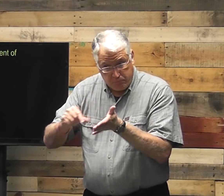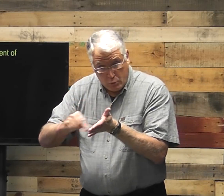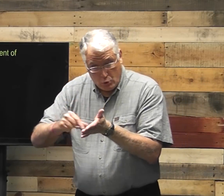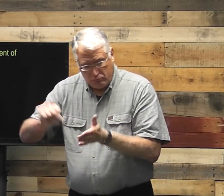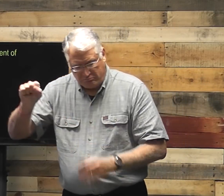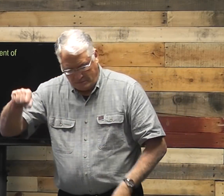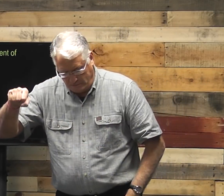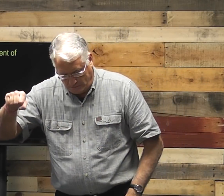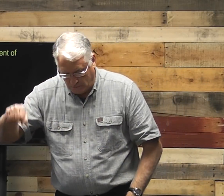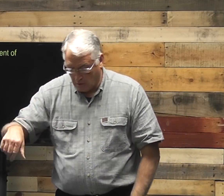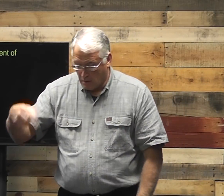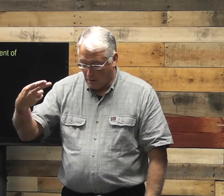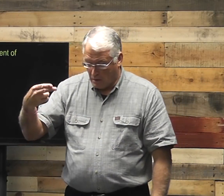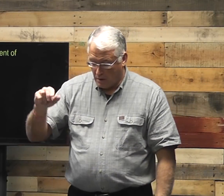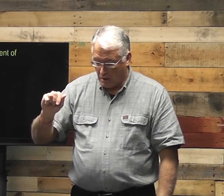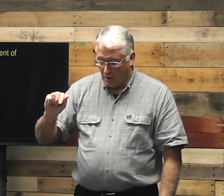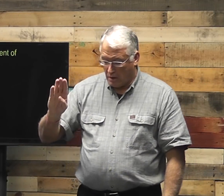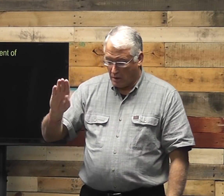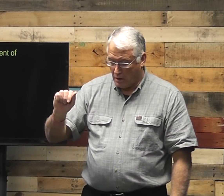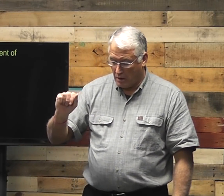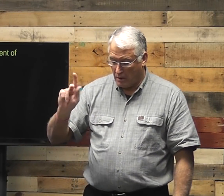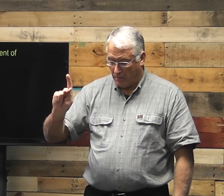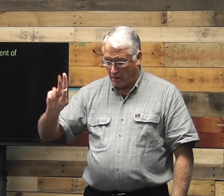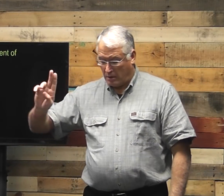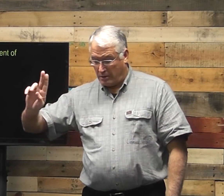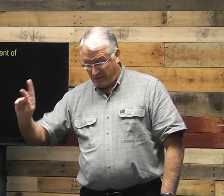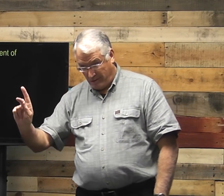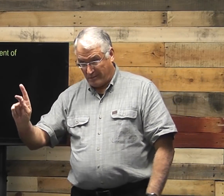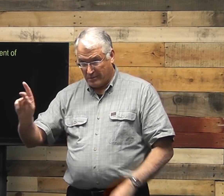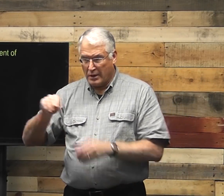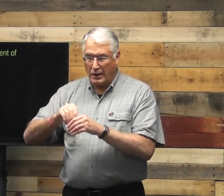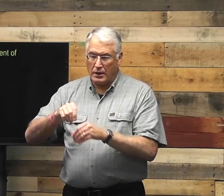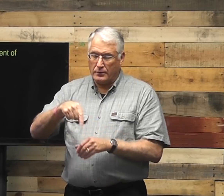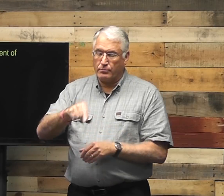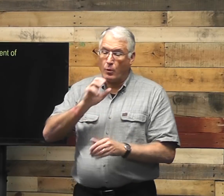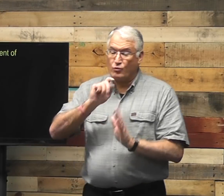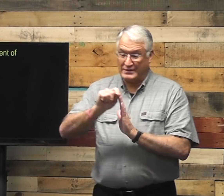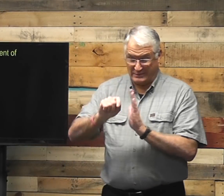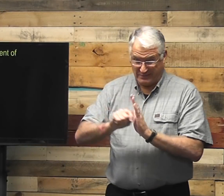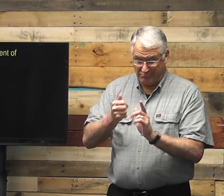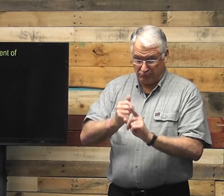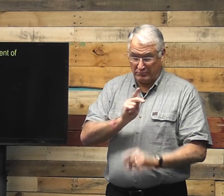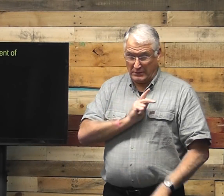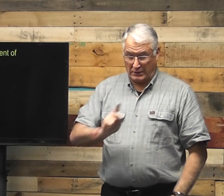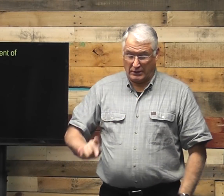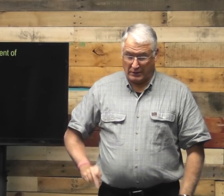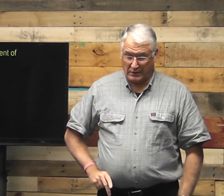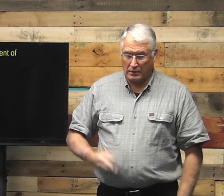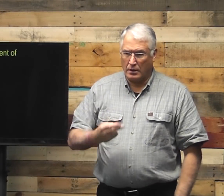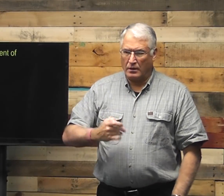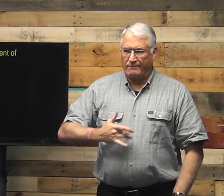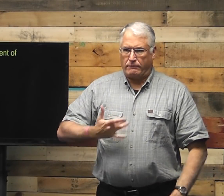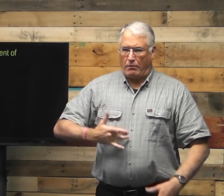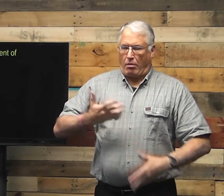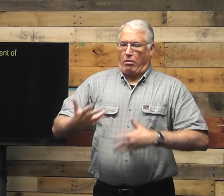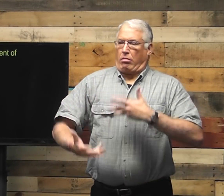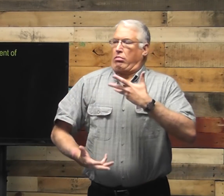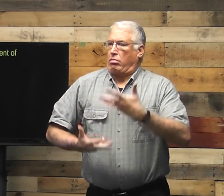So we have scripture, yes. In Habakkuk, in the Old Testament, he himself was a king.